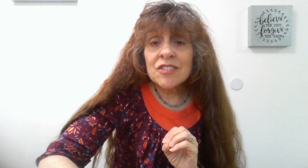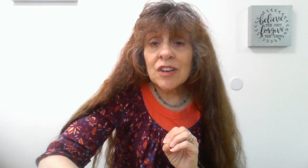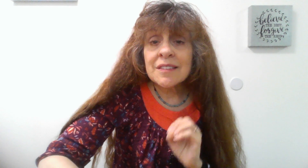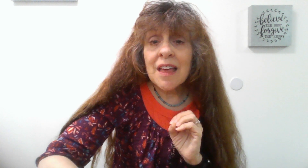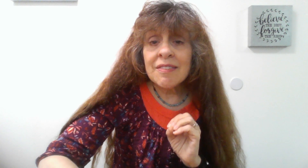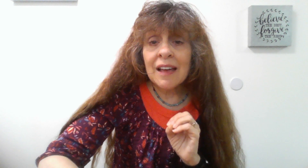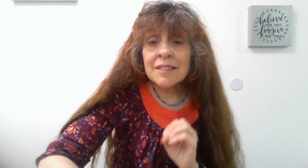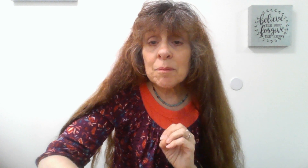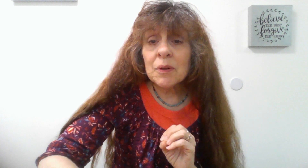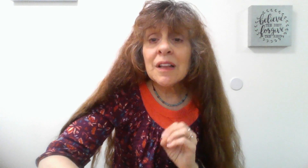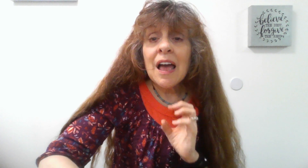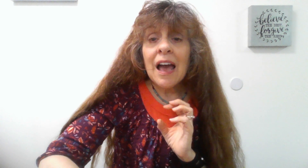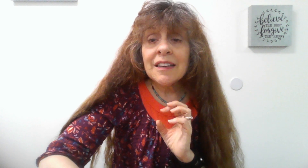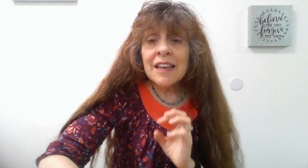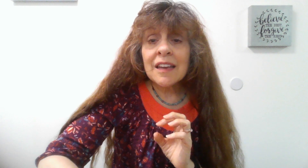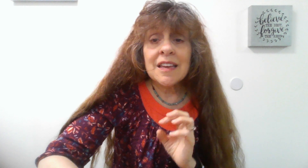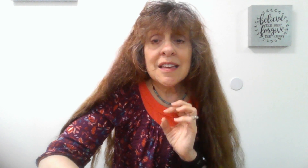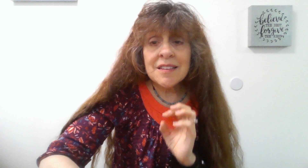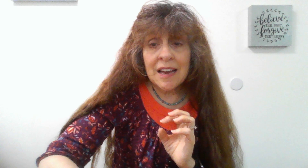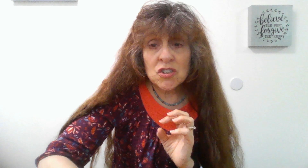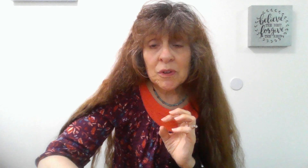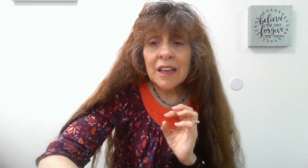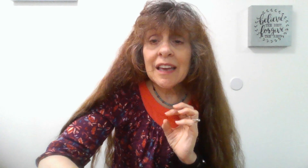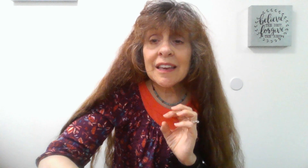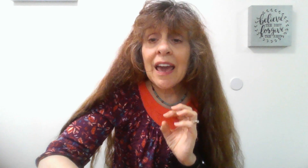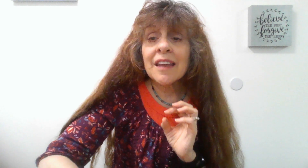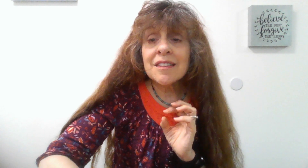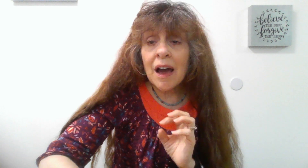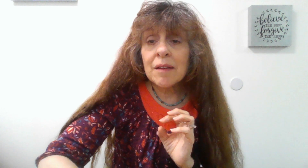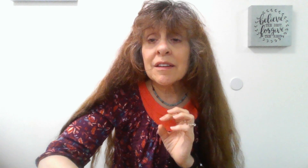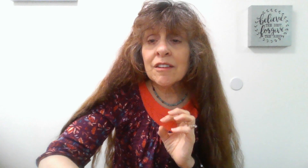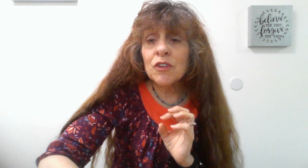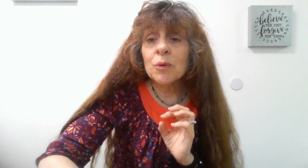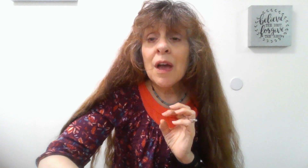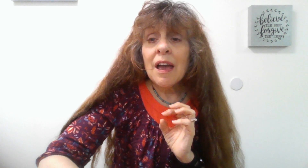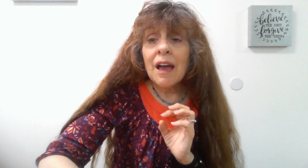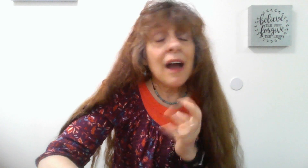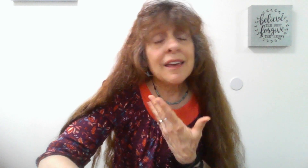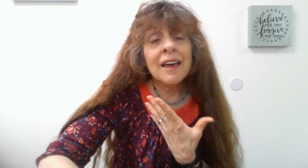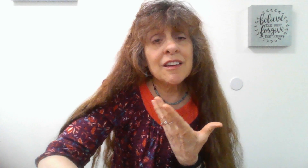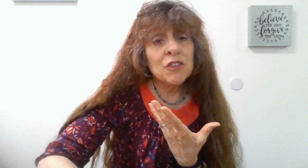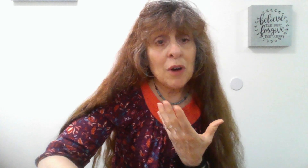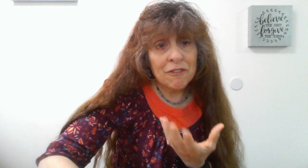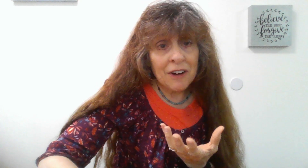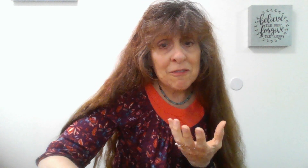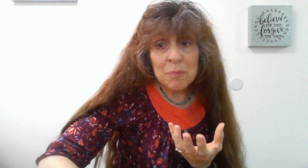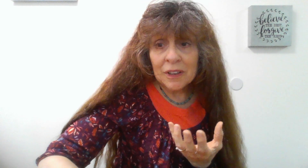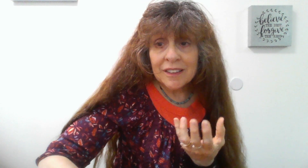is just that simple and yet intangible. It cannot give you, I can't give you a five-bullet